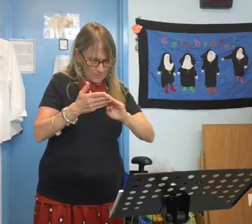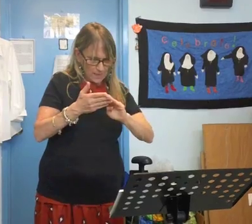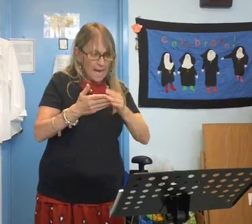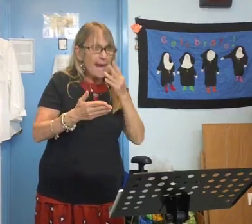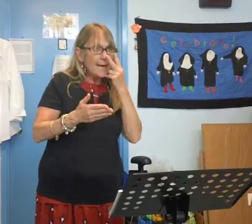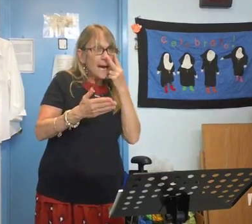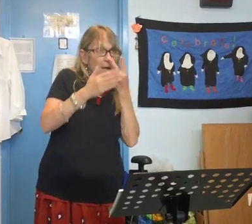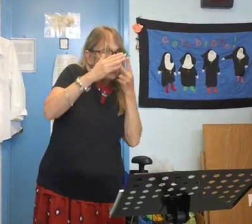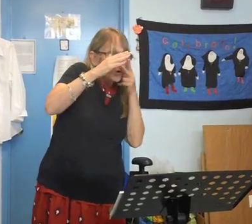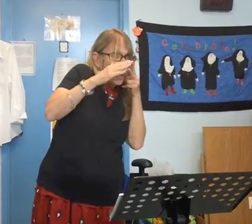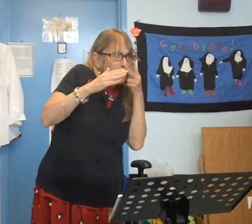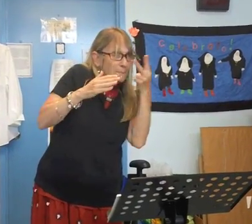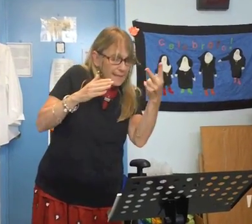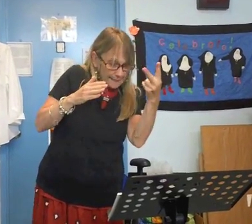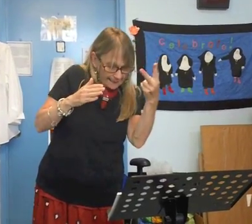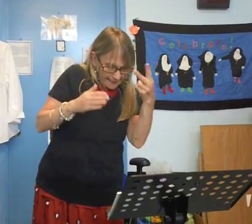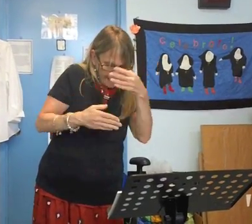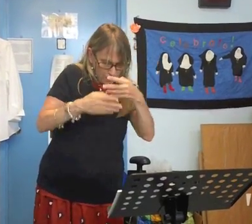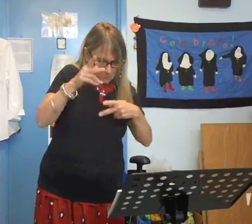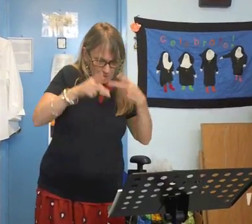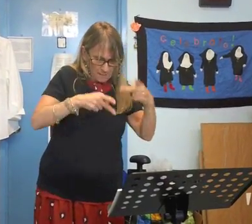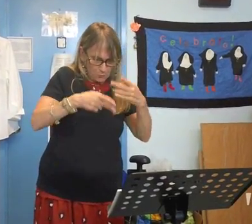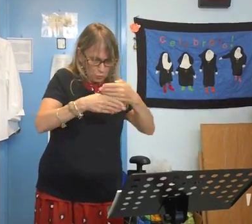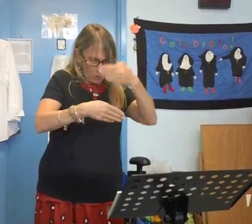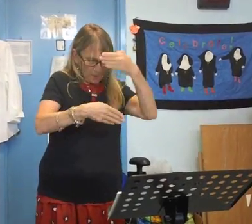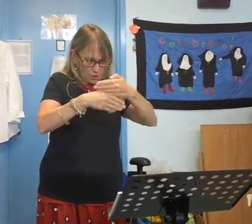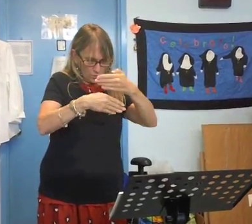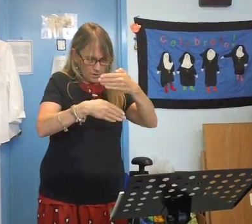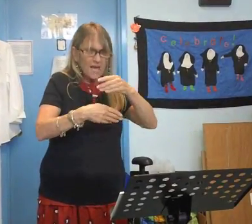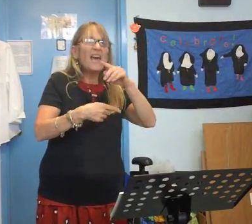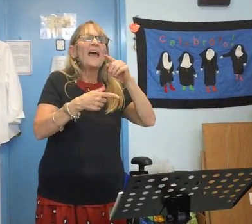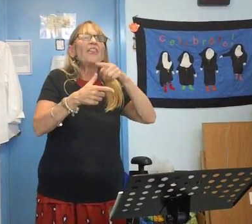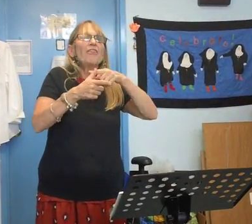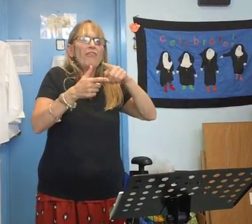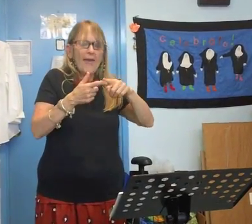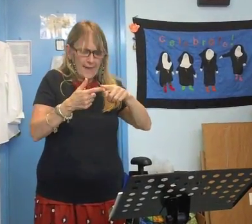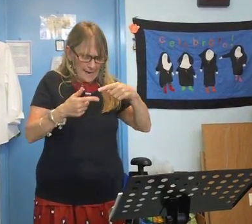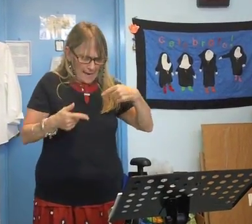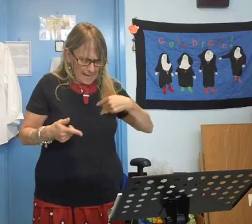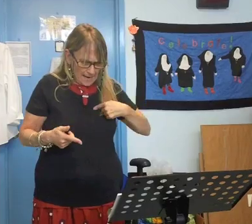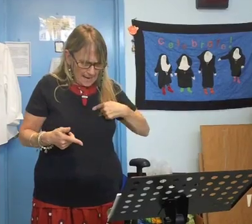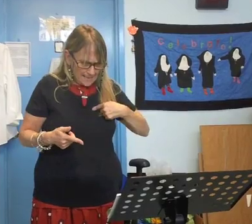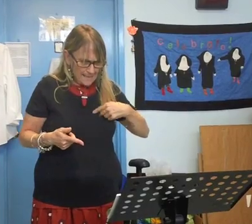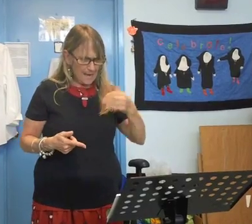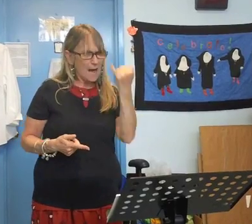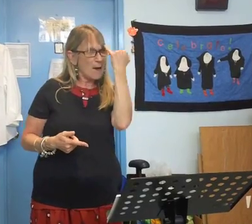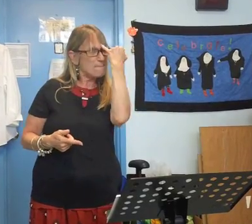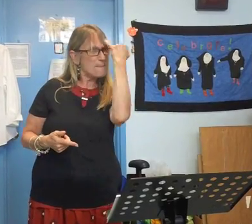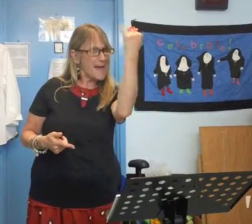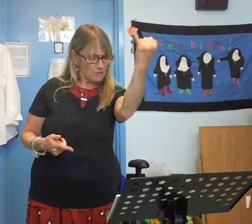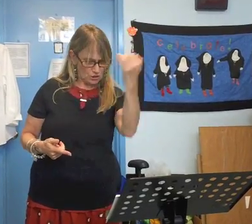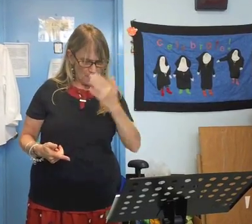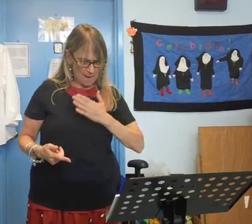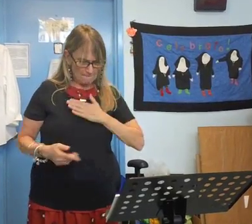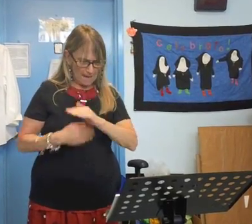and I would peek into people's windows then I imagine my